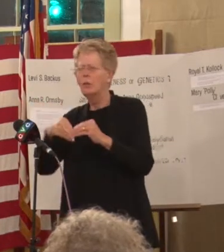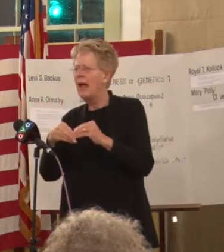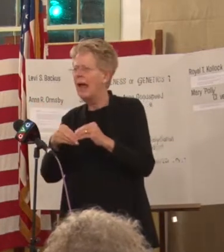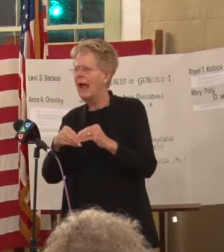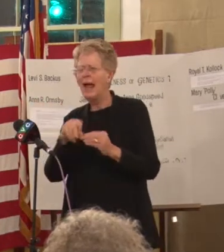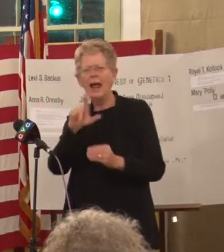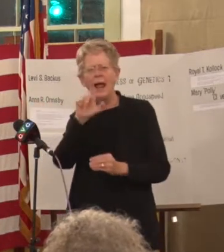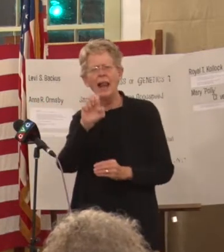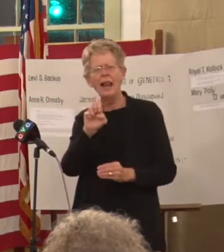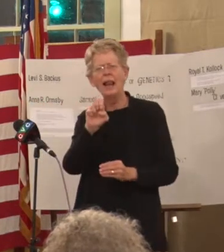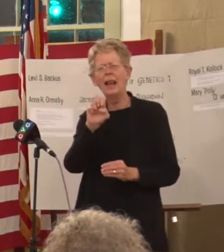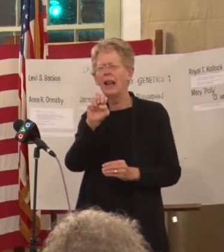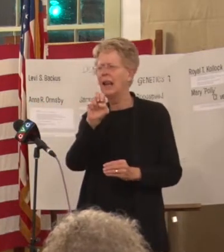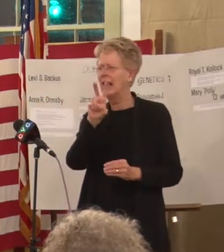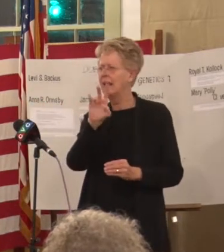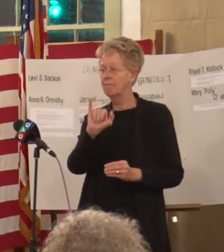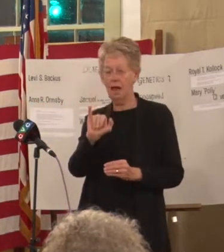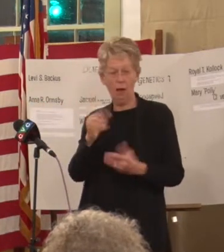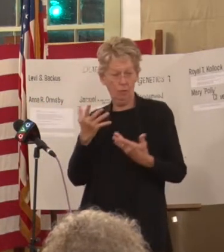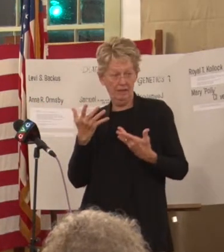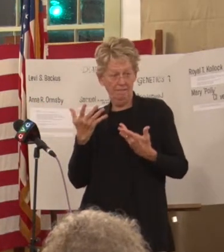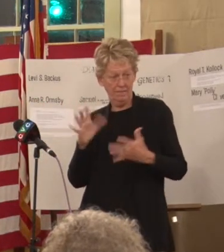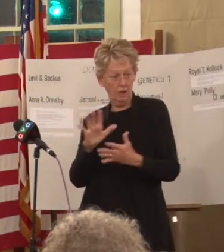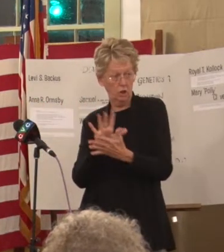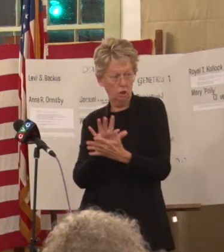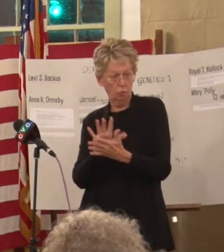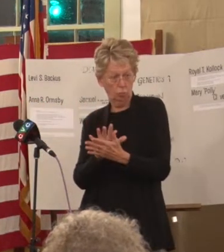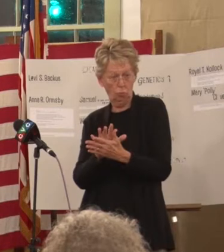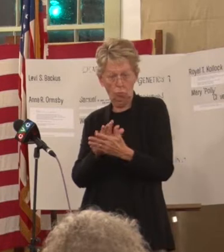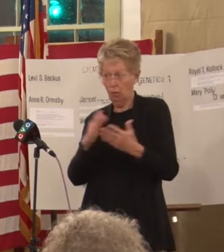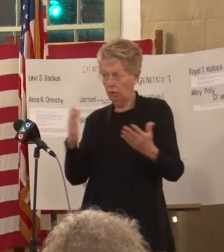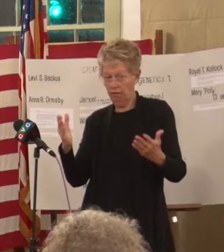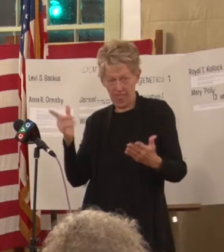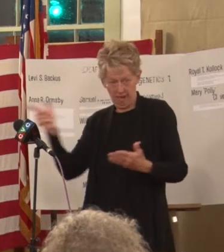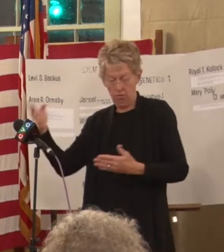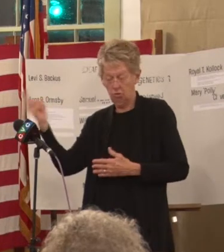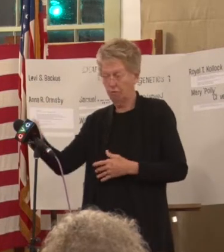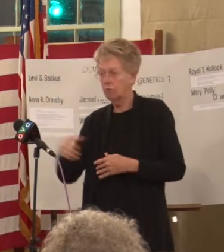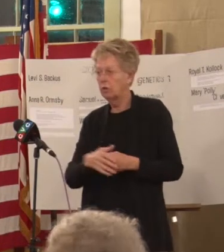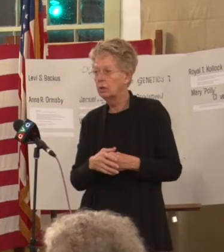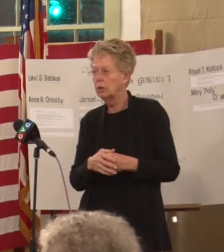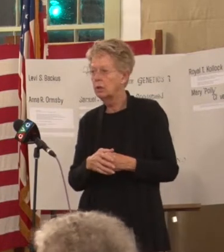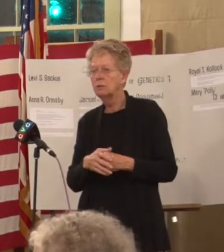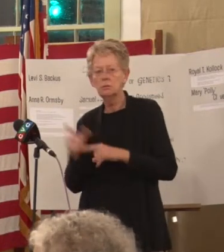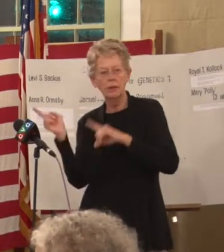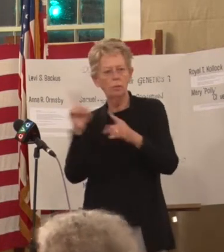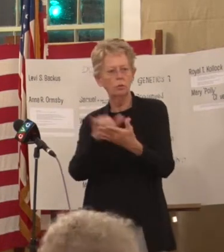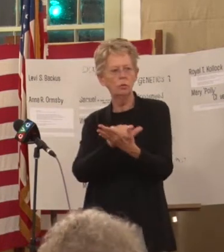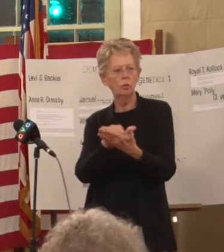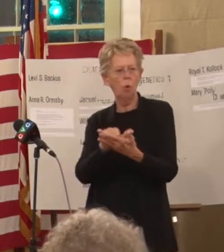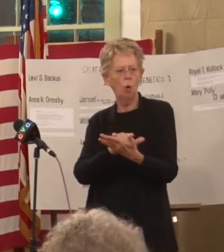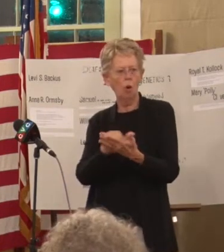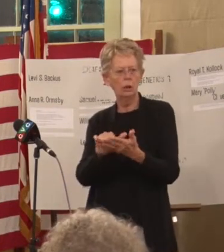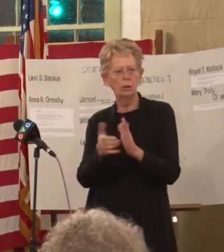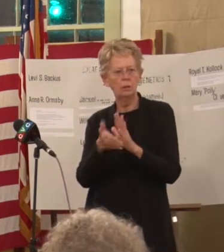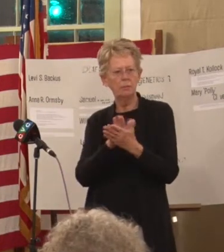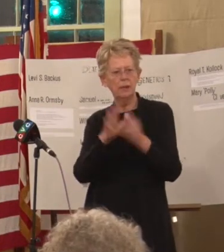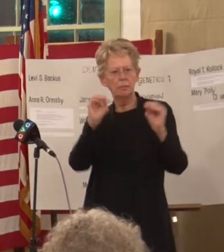Backus, when he finished the school here in Hartford, went to New York and became a teacher in the